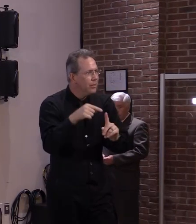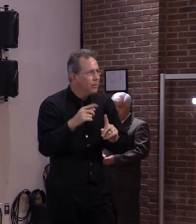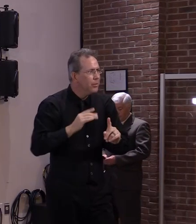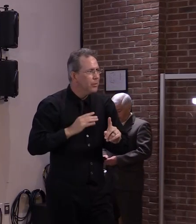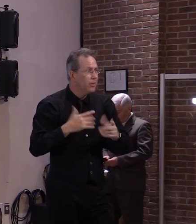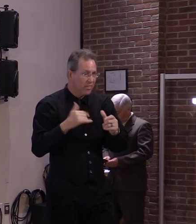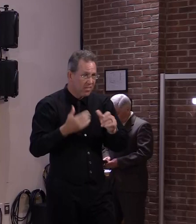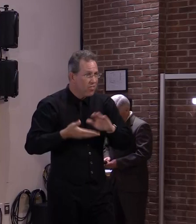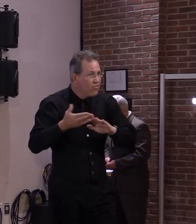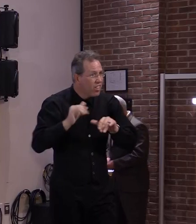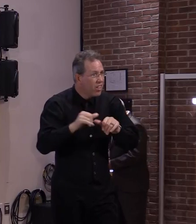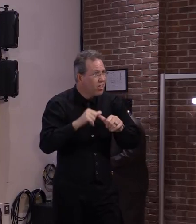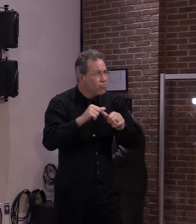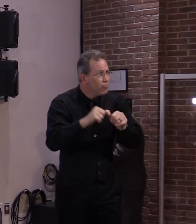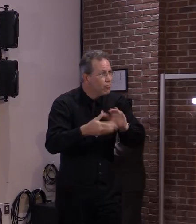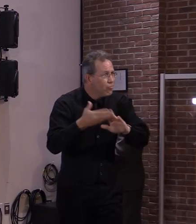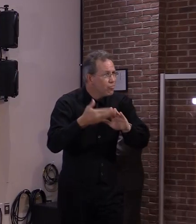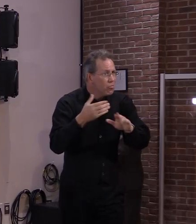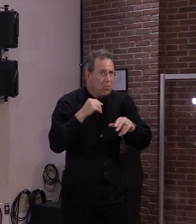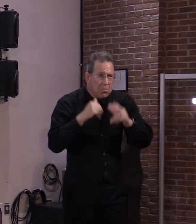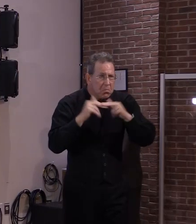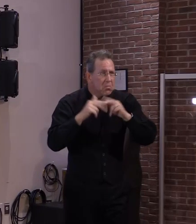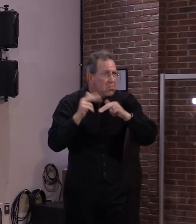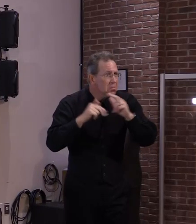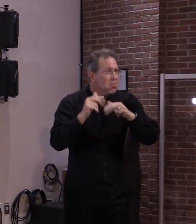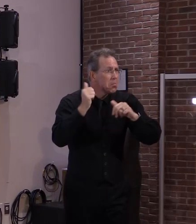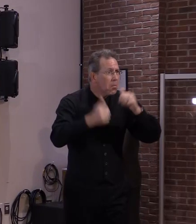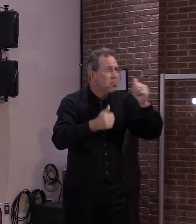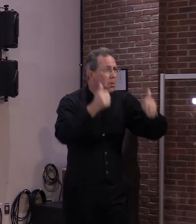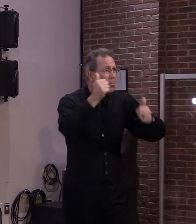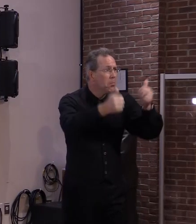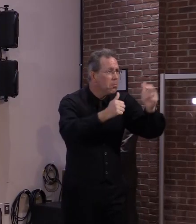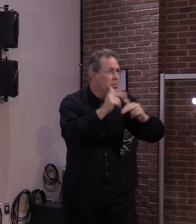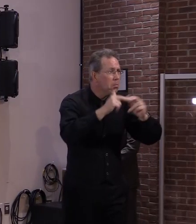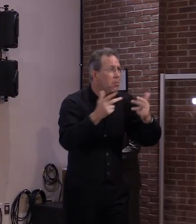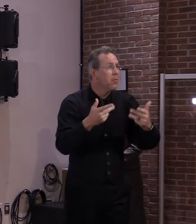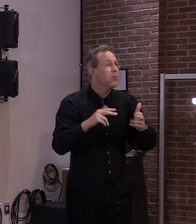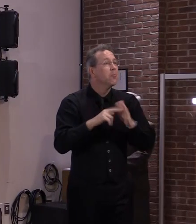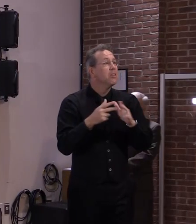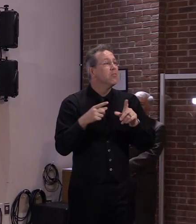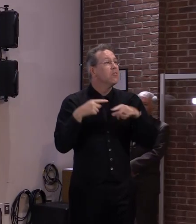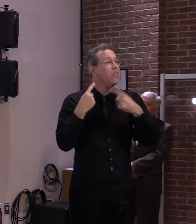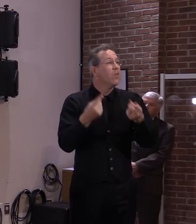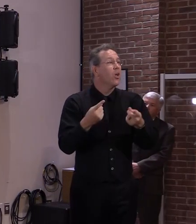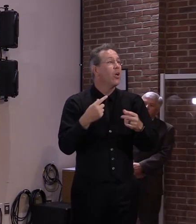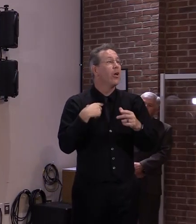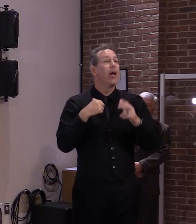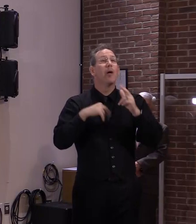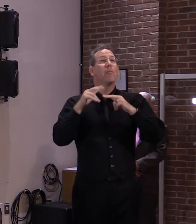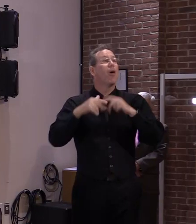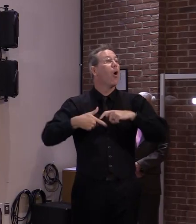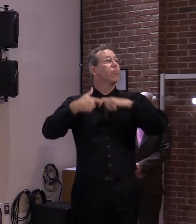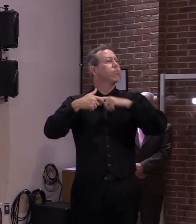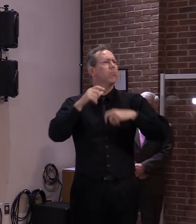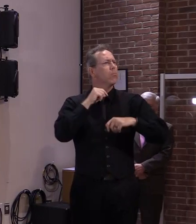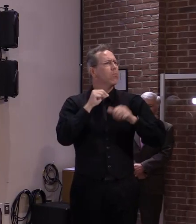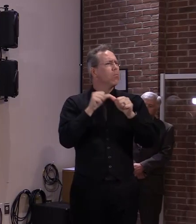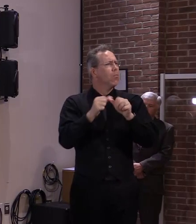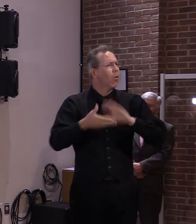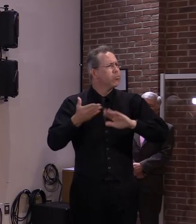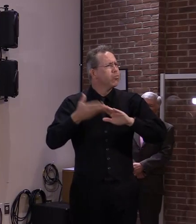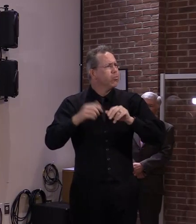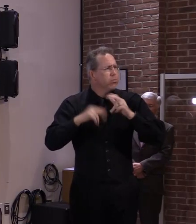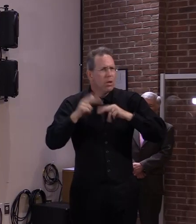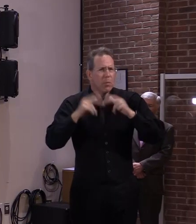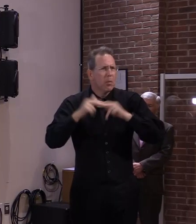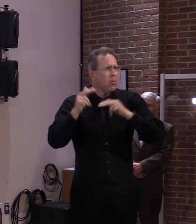we're seeing the tail end of that. So it's not as though we haven't been building any housing. It's just that we know, we've known for quite some time, we